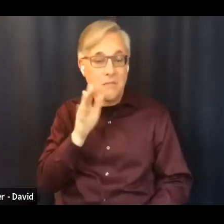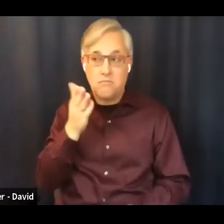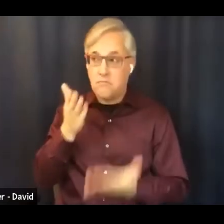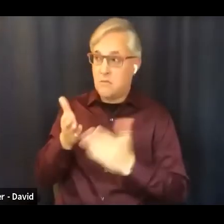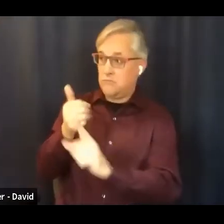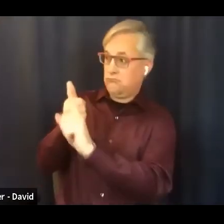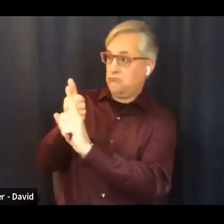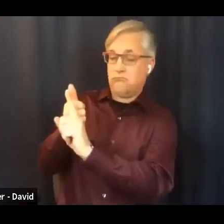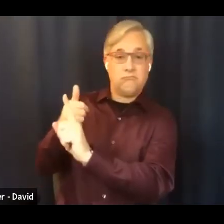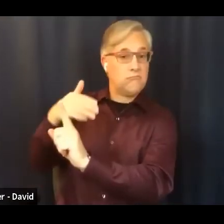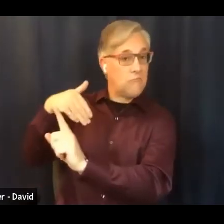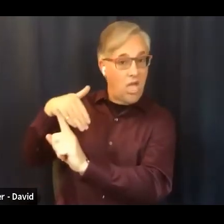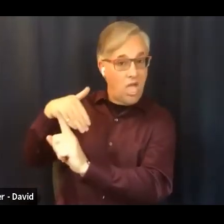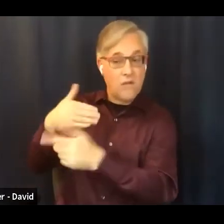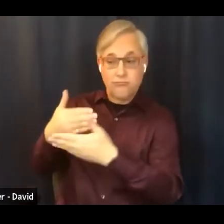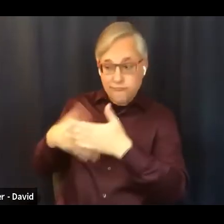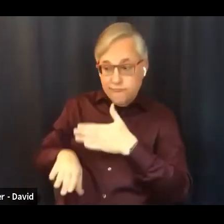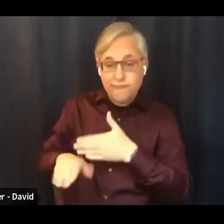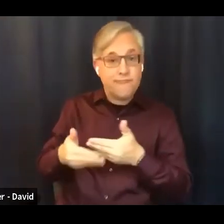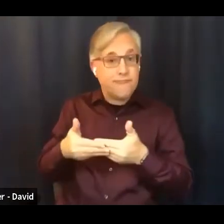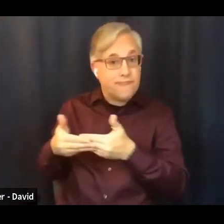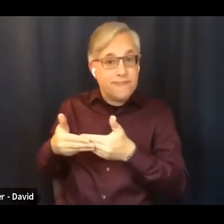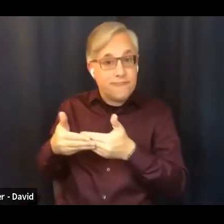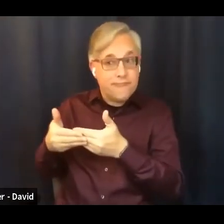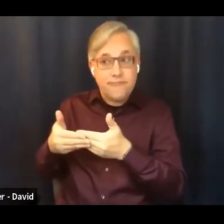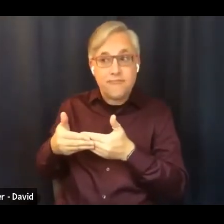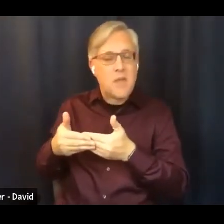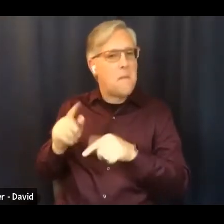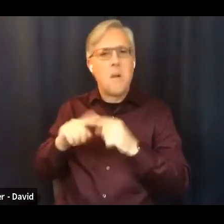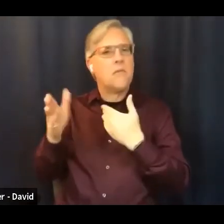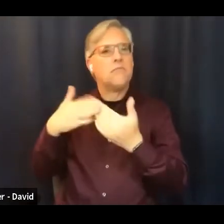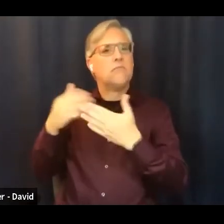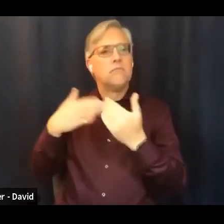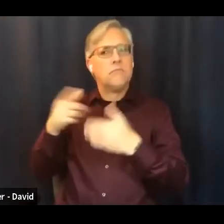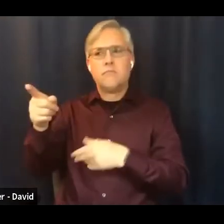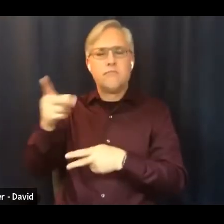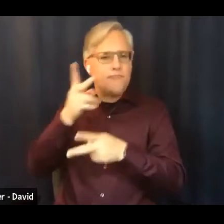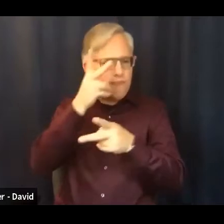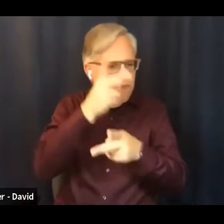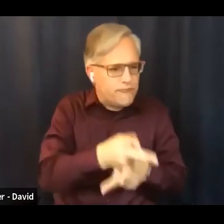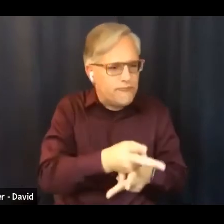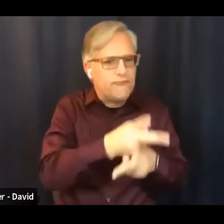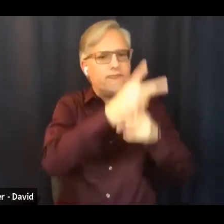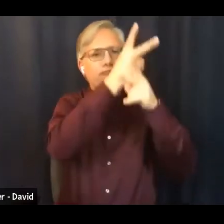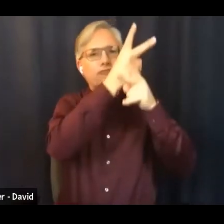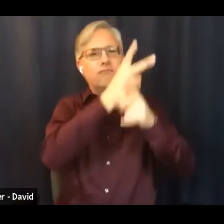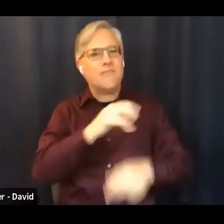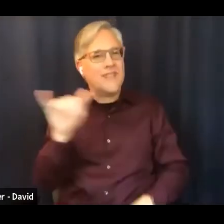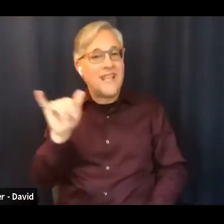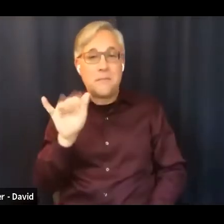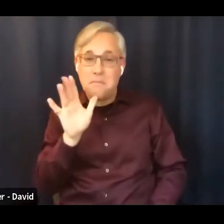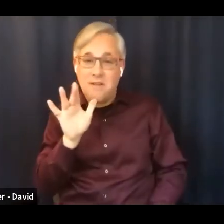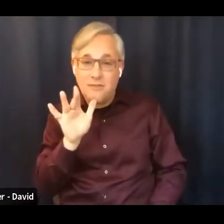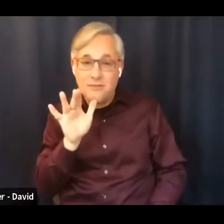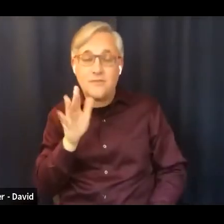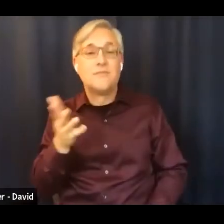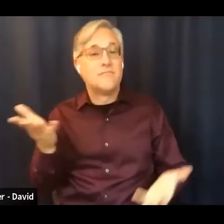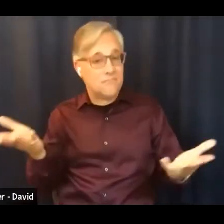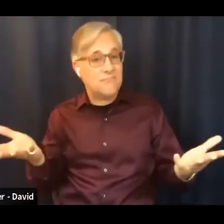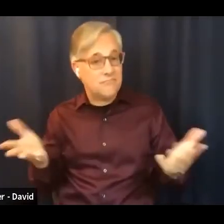have taken care of us as mothers do so take some time in the next few